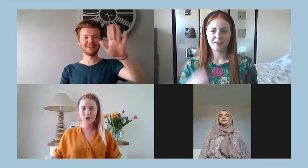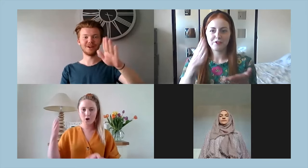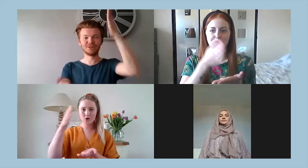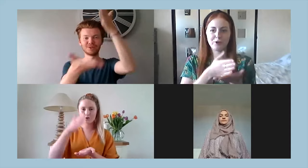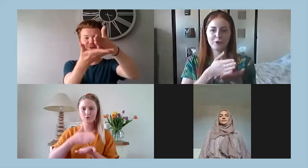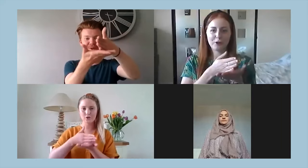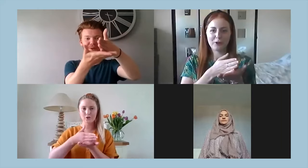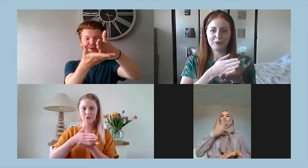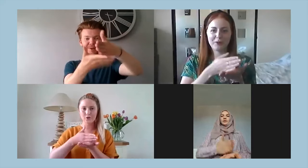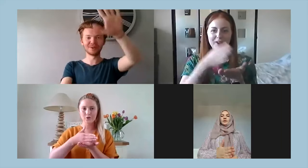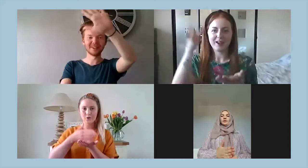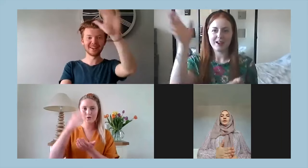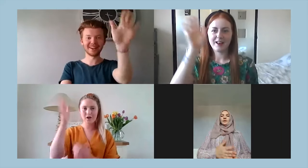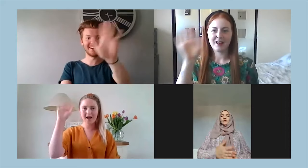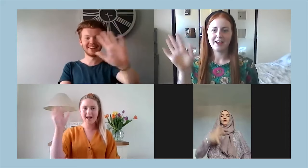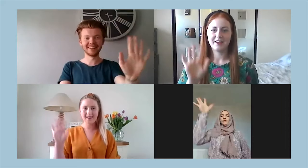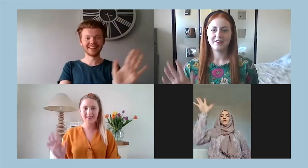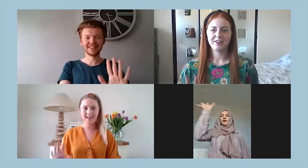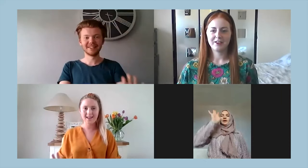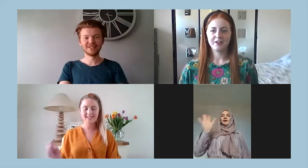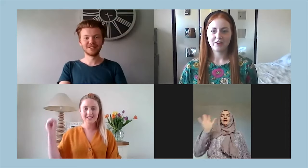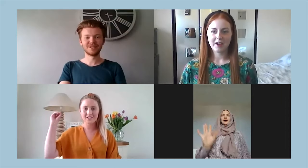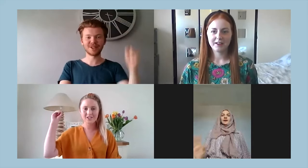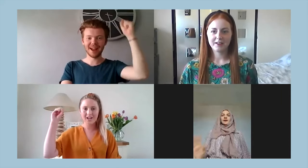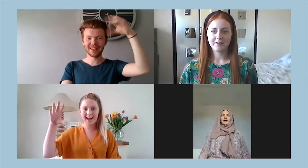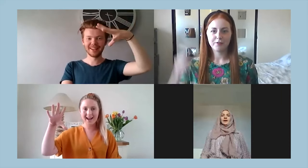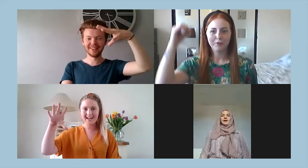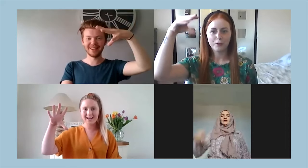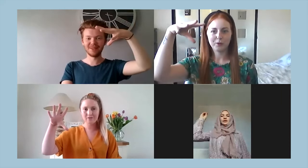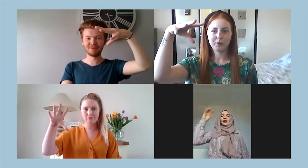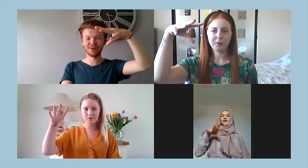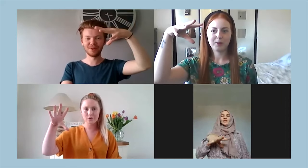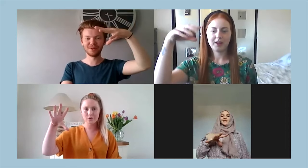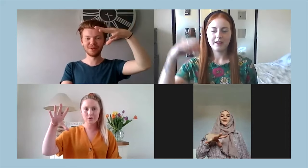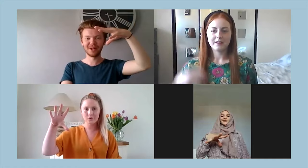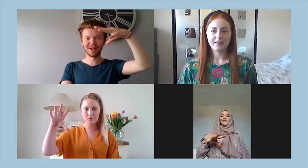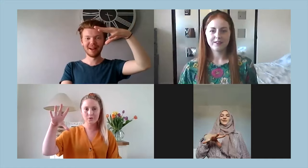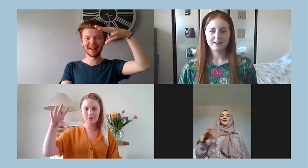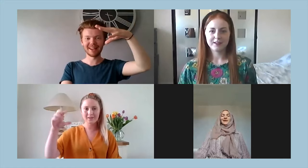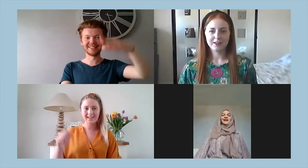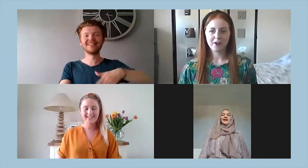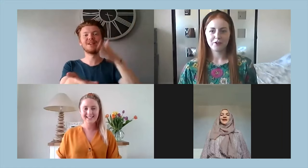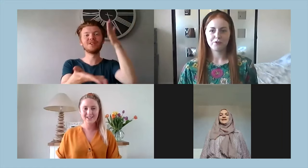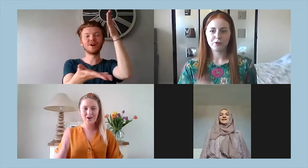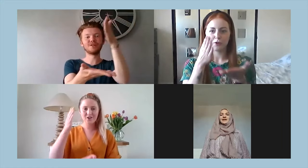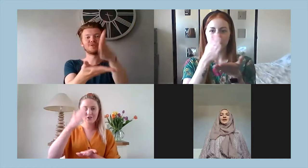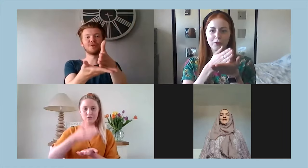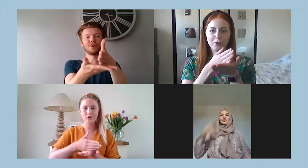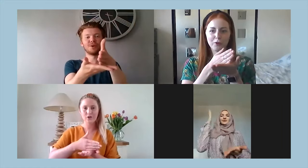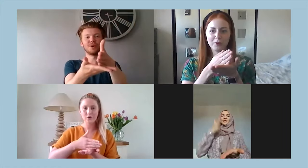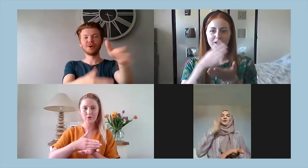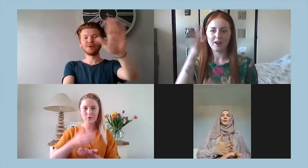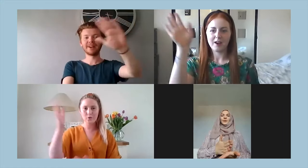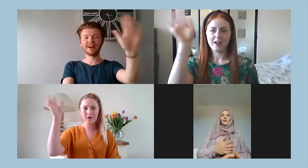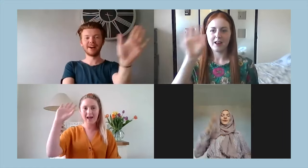your true colors shining through I see your true